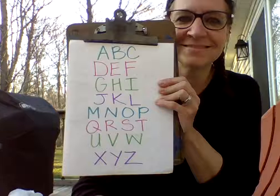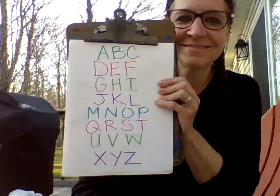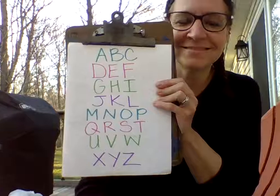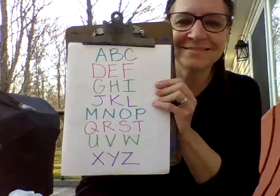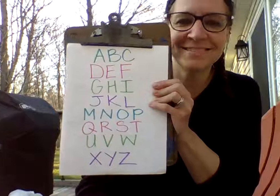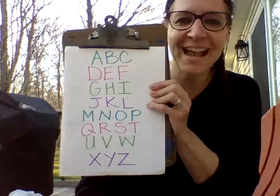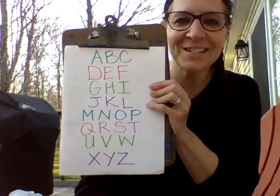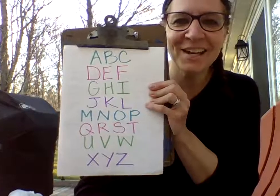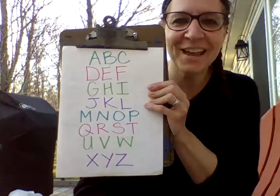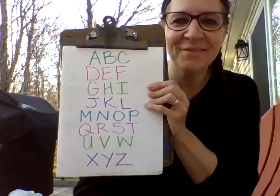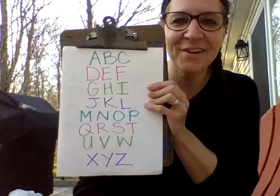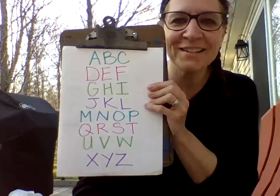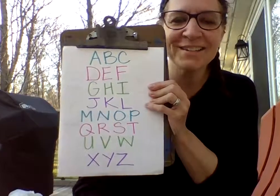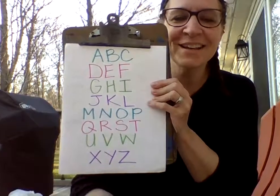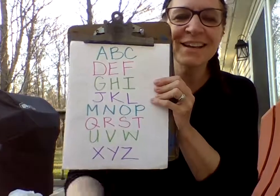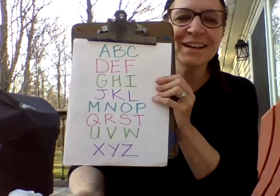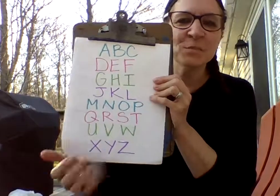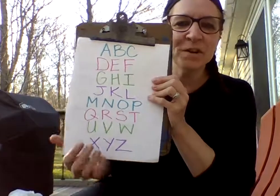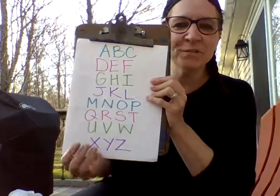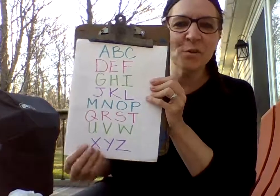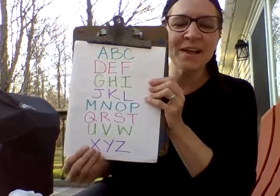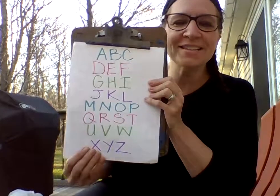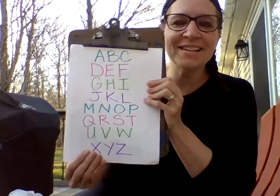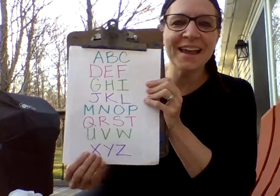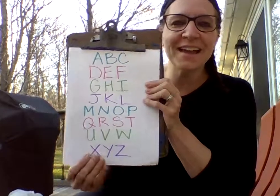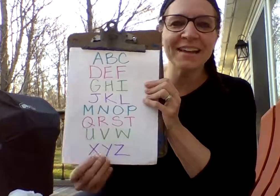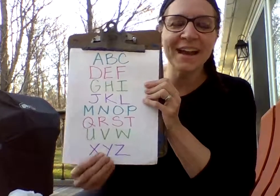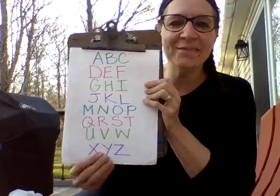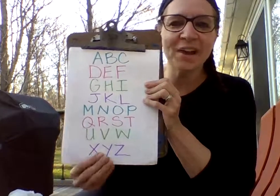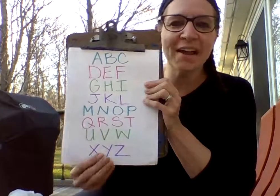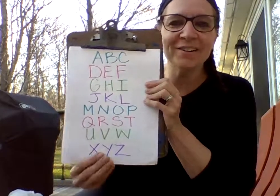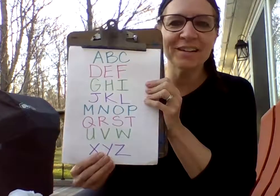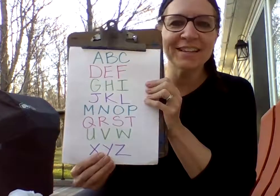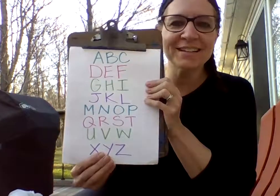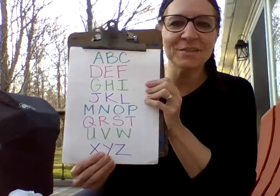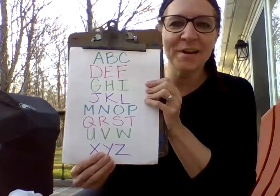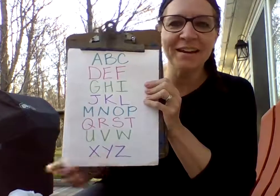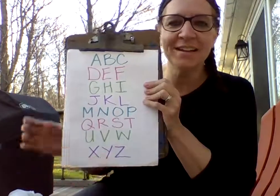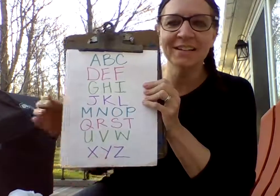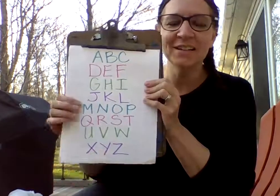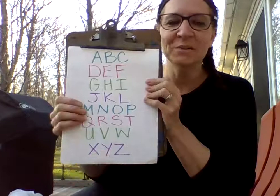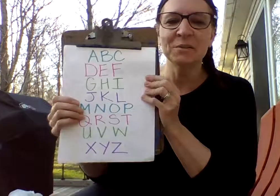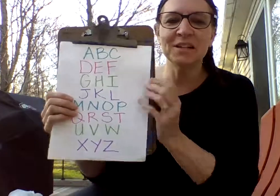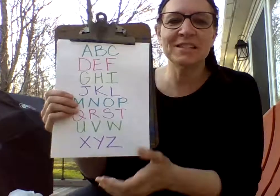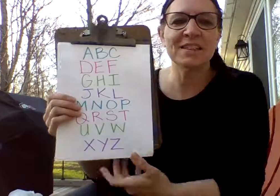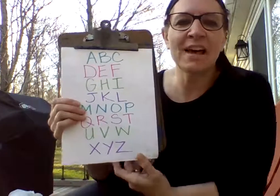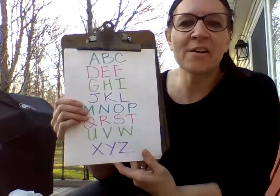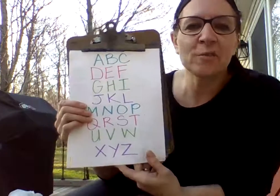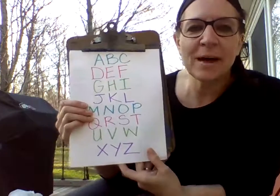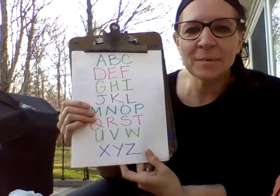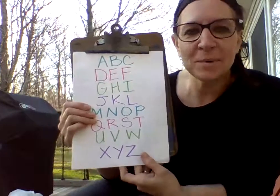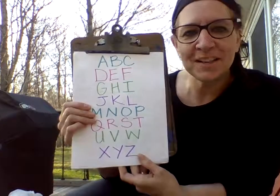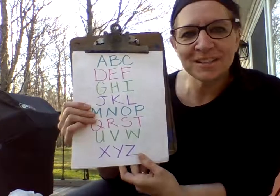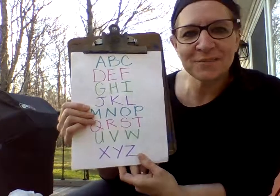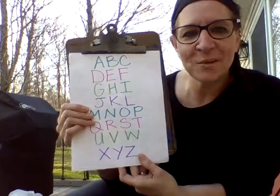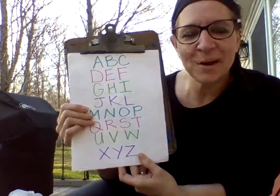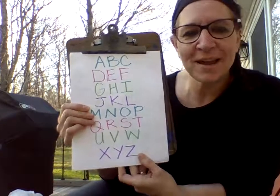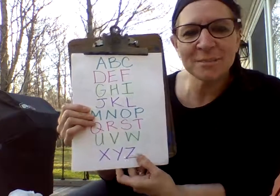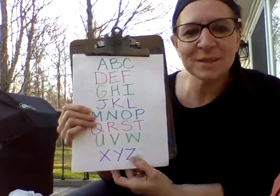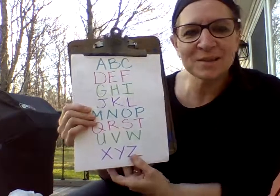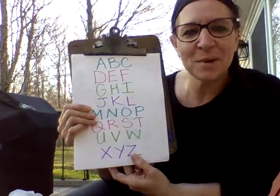Hi JK friends. It's wonderful Wednesday and I have your Haggerty lesson ready. We're going to sing the alphabet, but a different way, but it's the